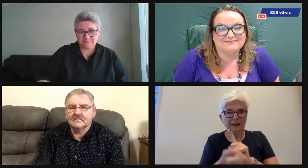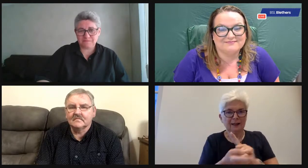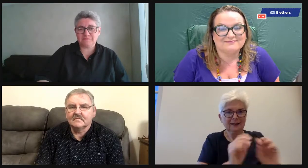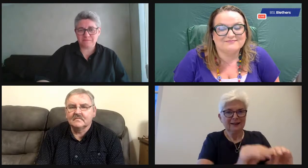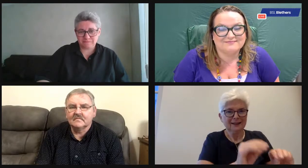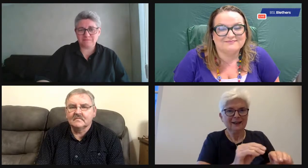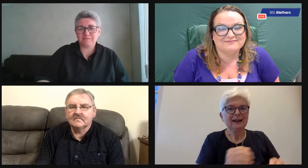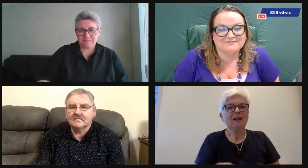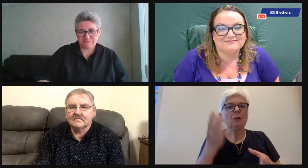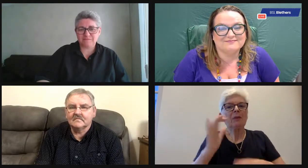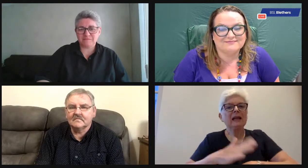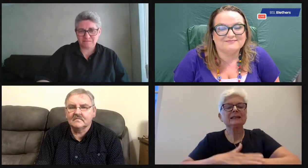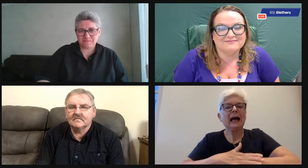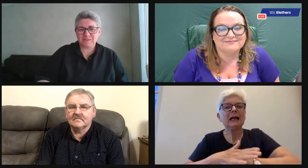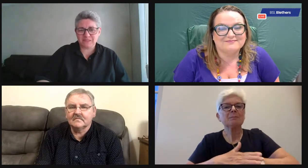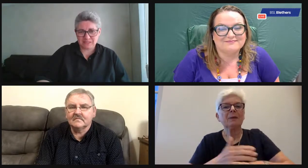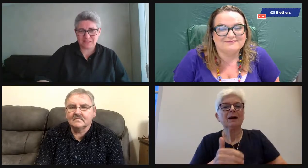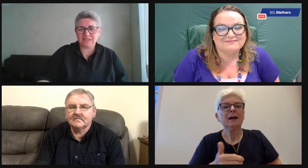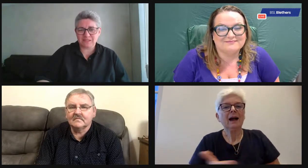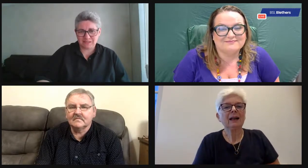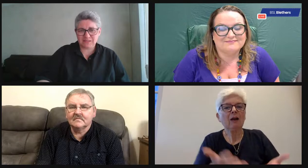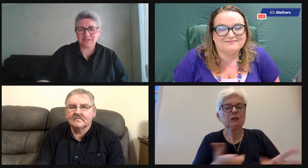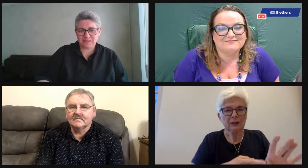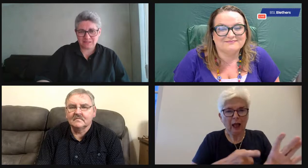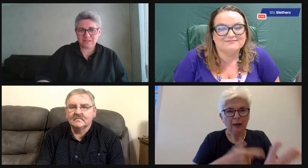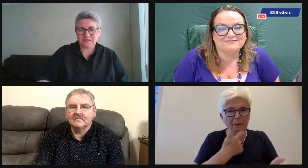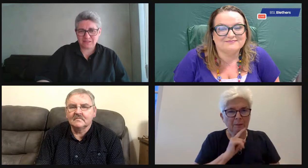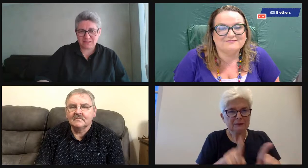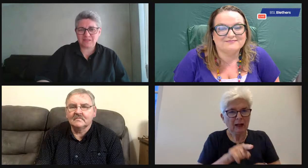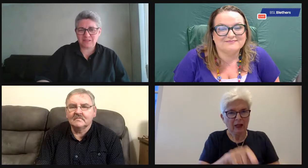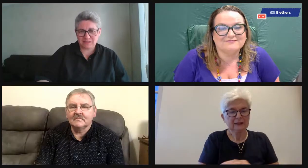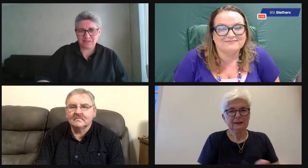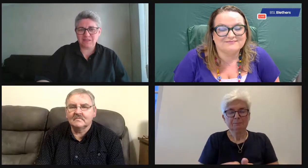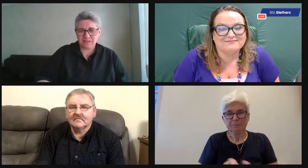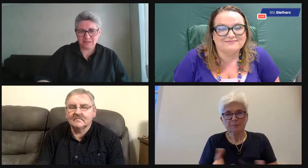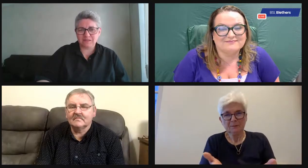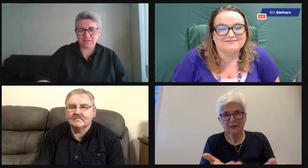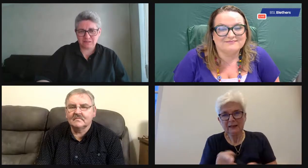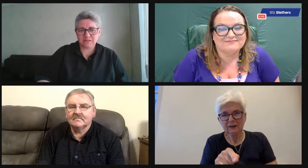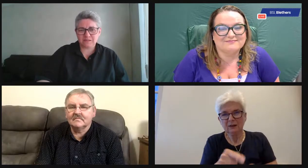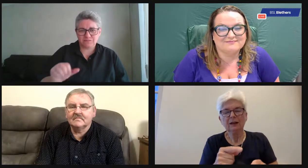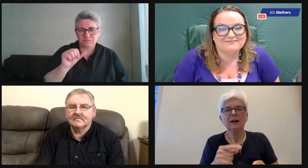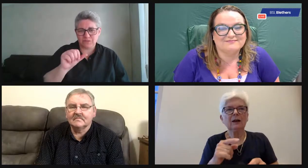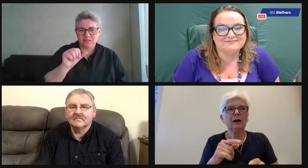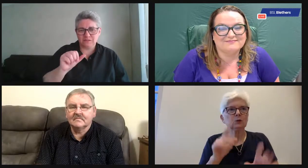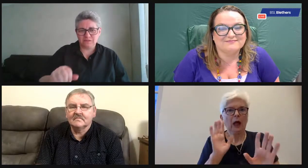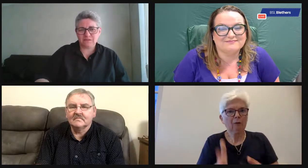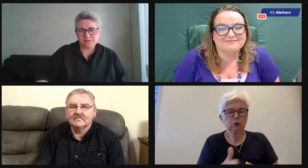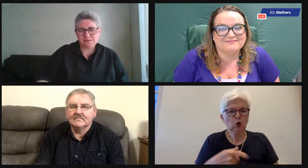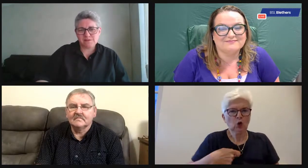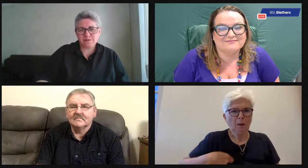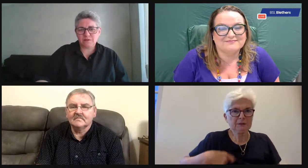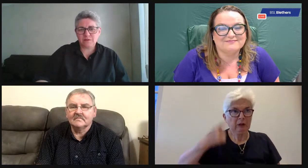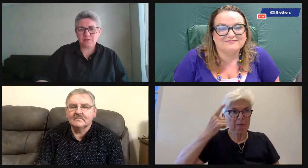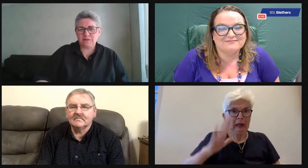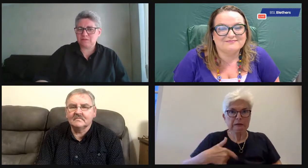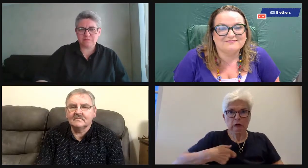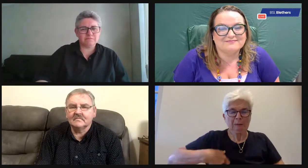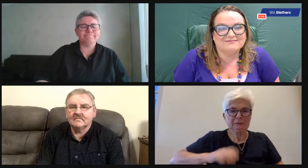you know, it can actually give you more skills than you contribute. So I'd really encourage young people to think about that. You know,